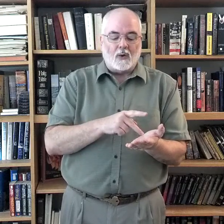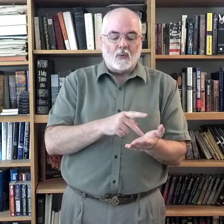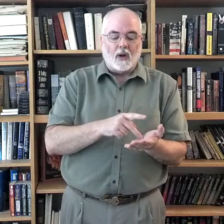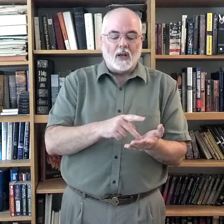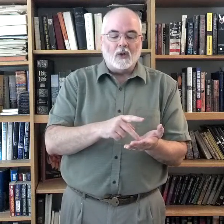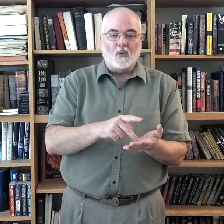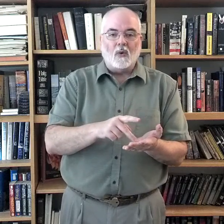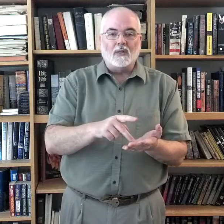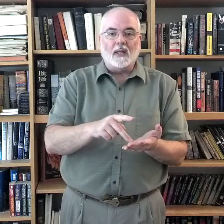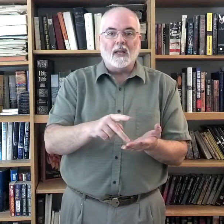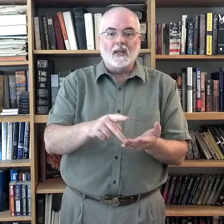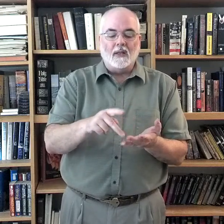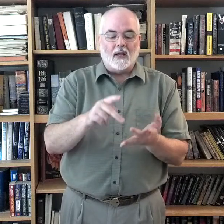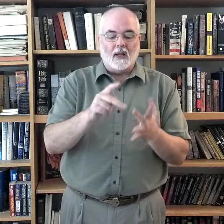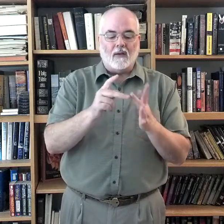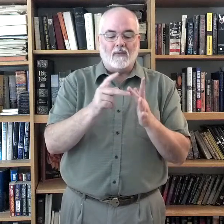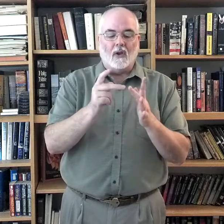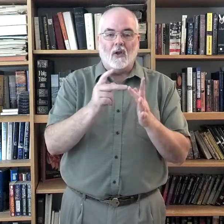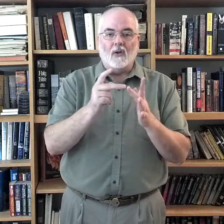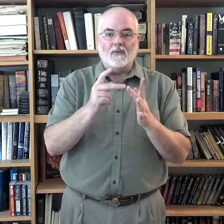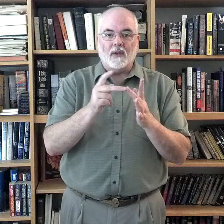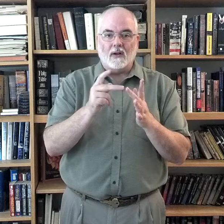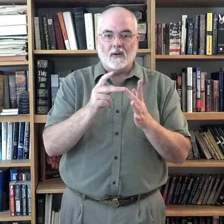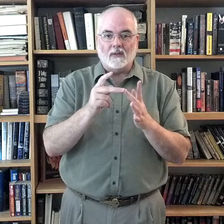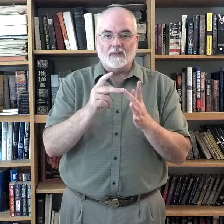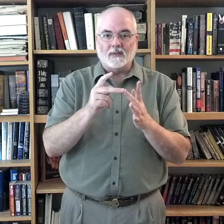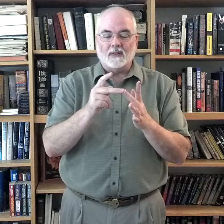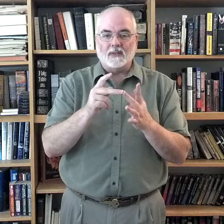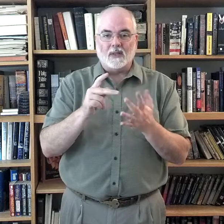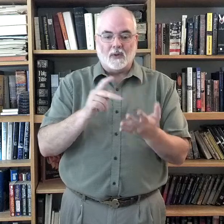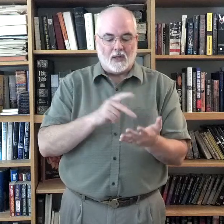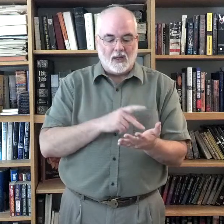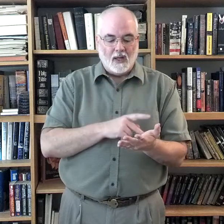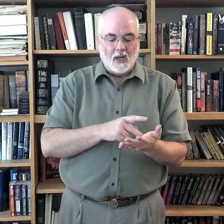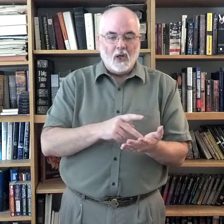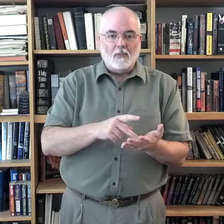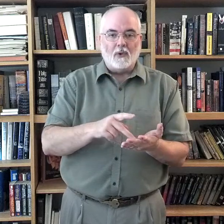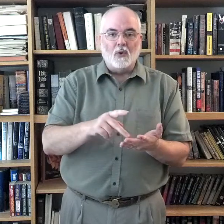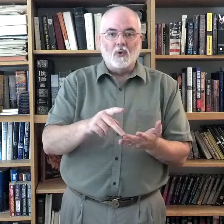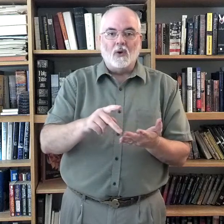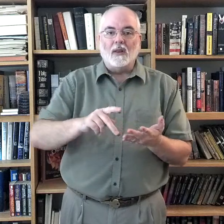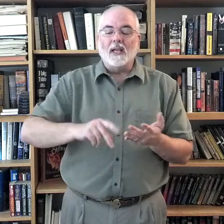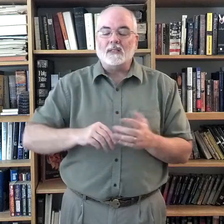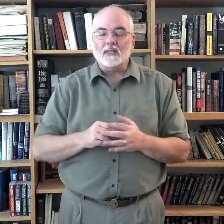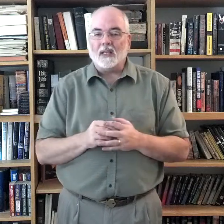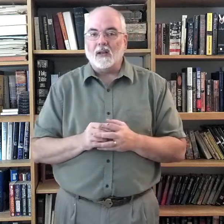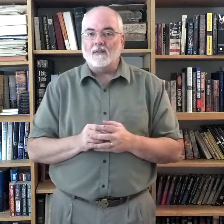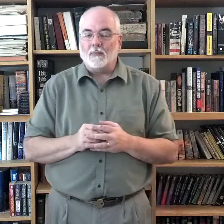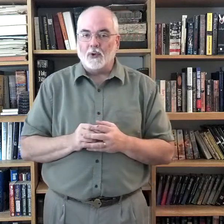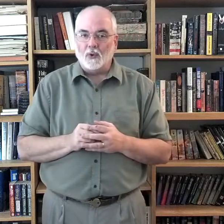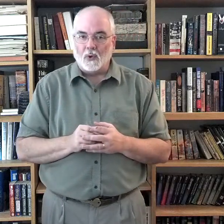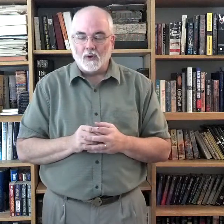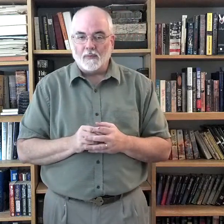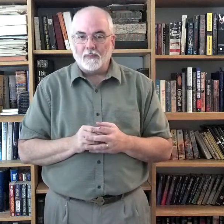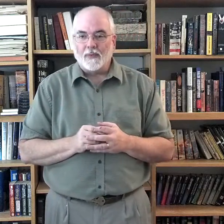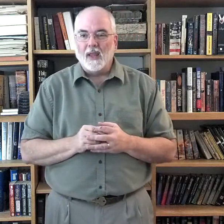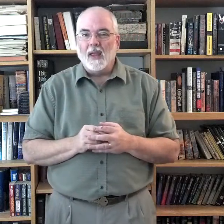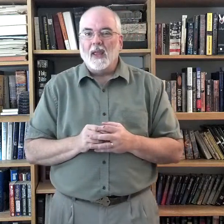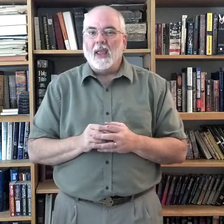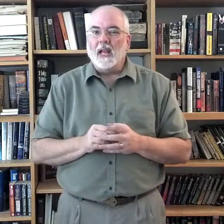running toward the end of the long finger. Okay? Pure. That's the sign for pure. And if